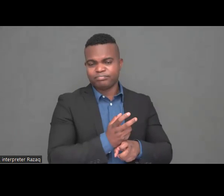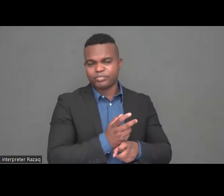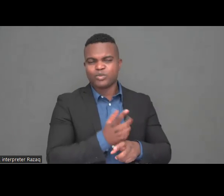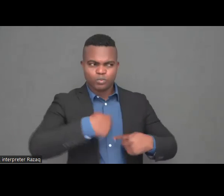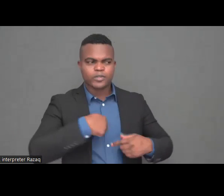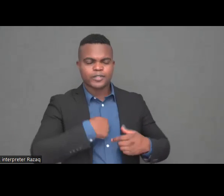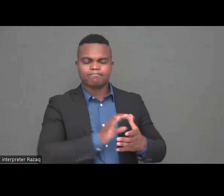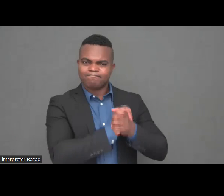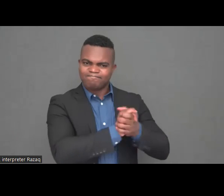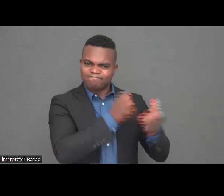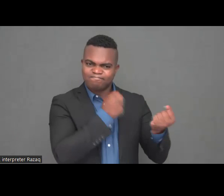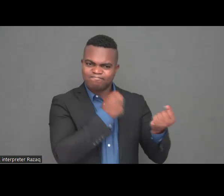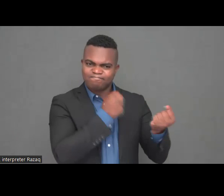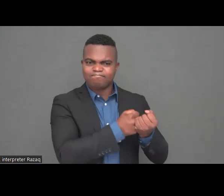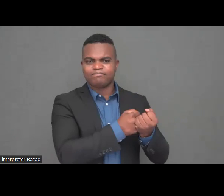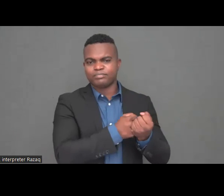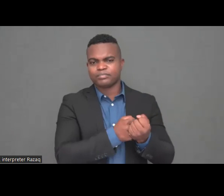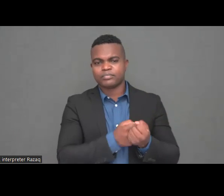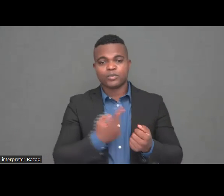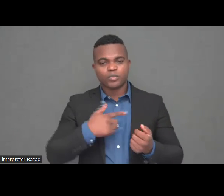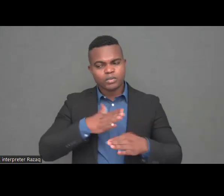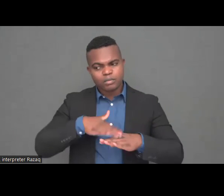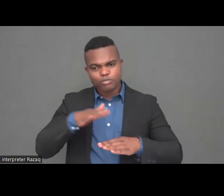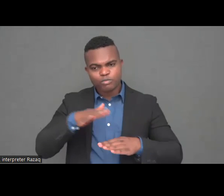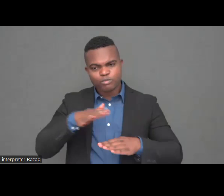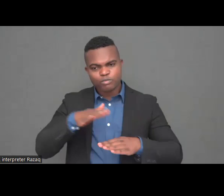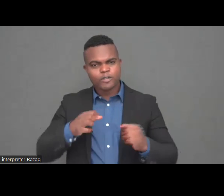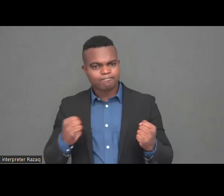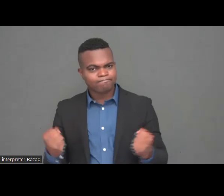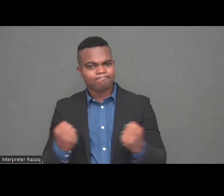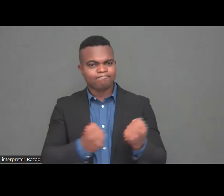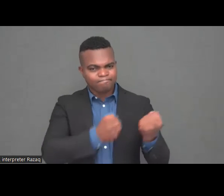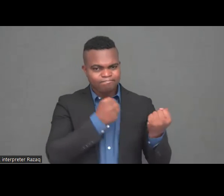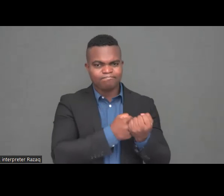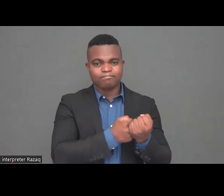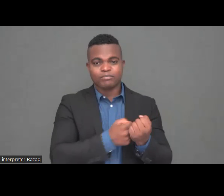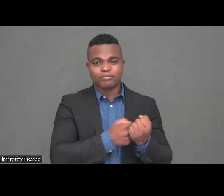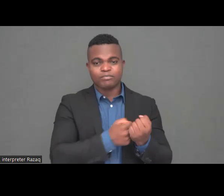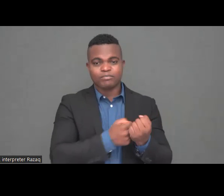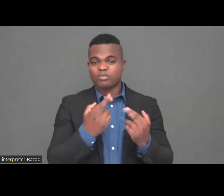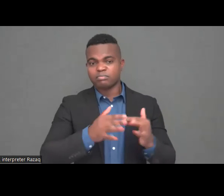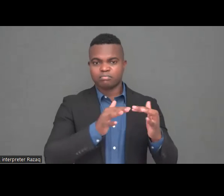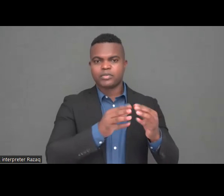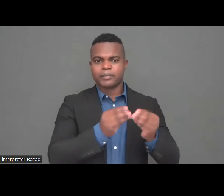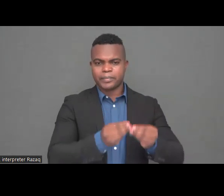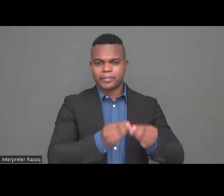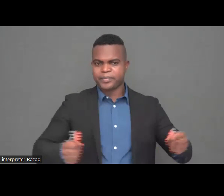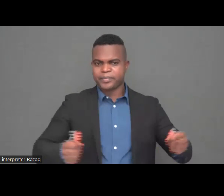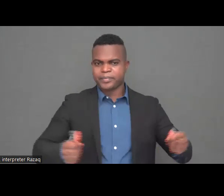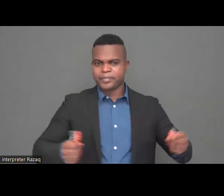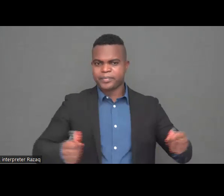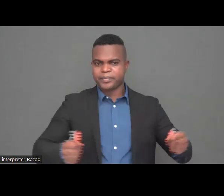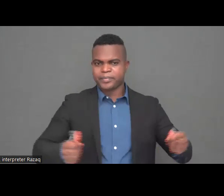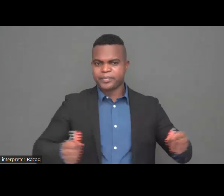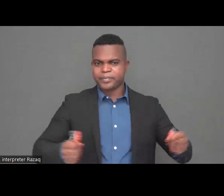be there to support you both during it and after it so thank you everybody for joining us a press release will be sent out after this